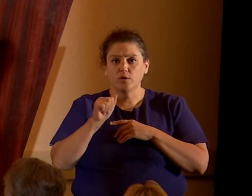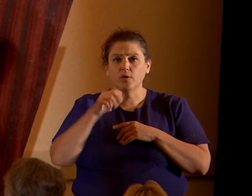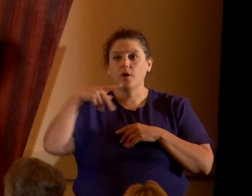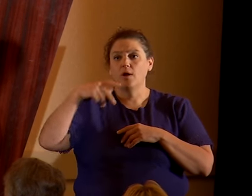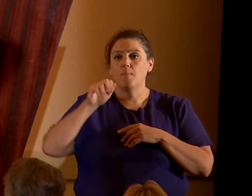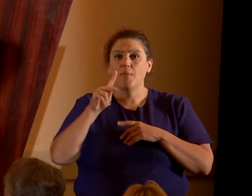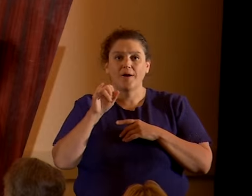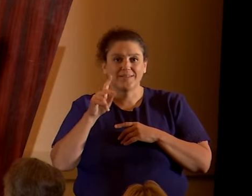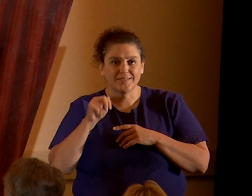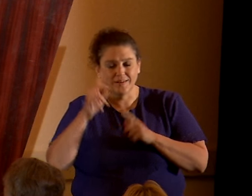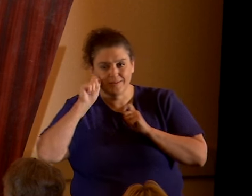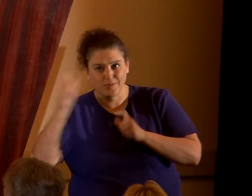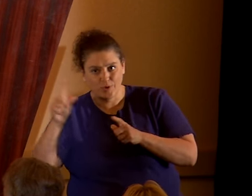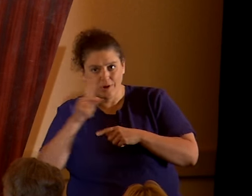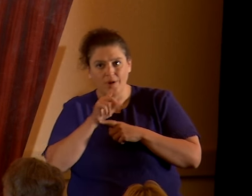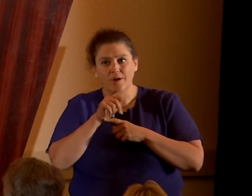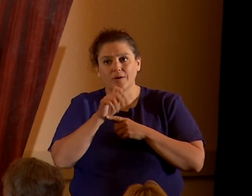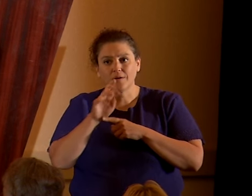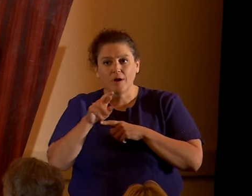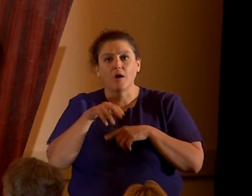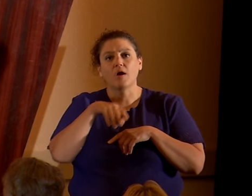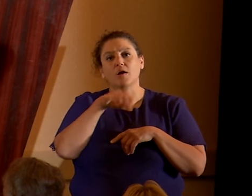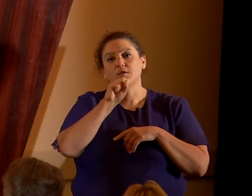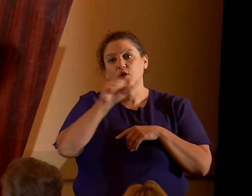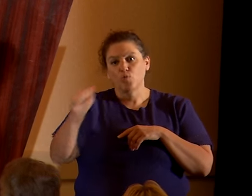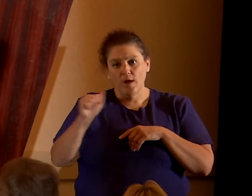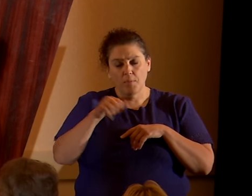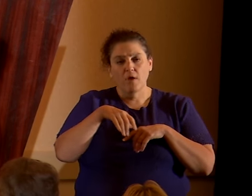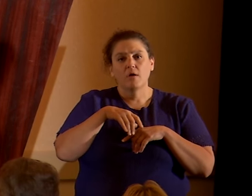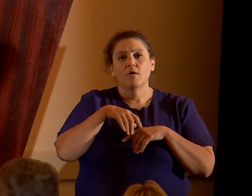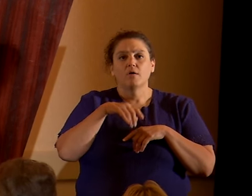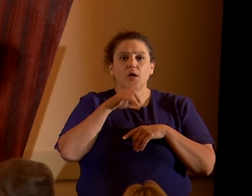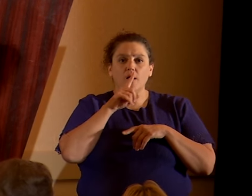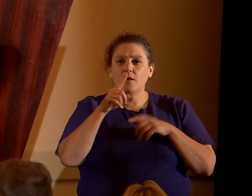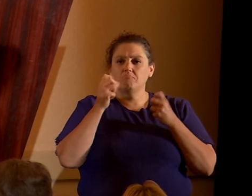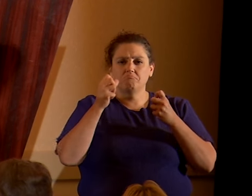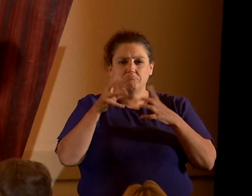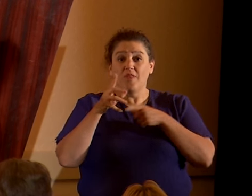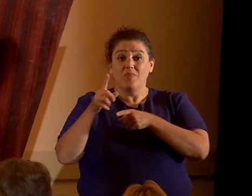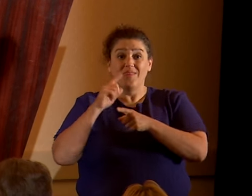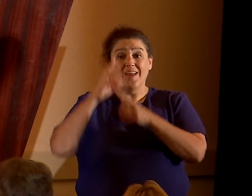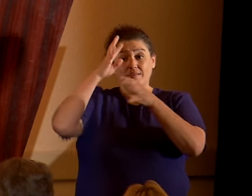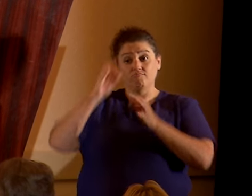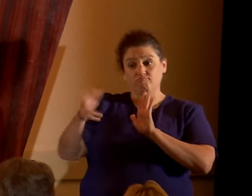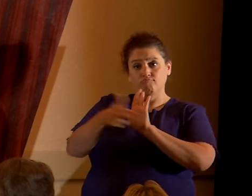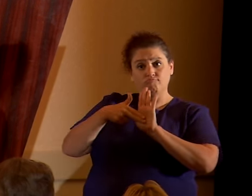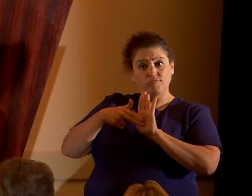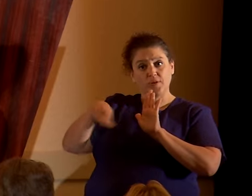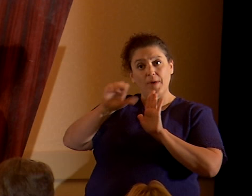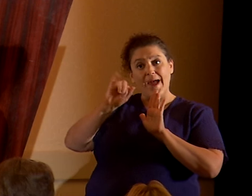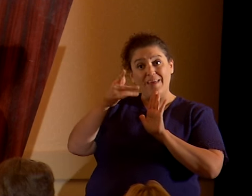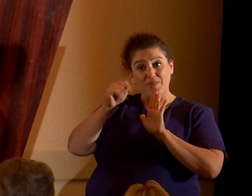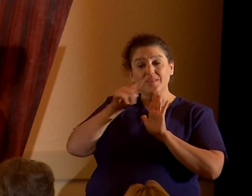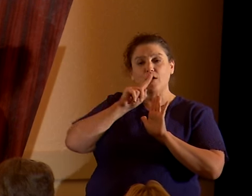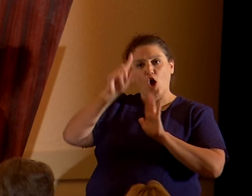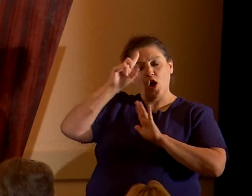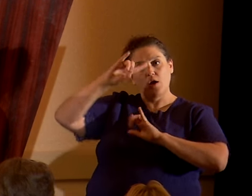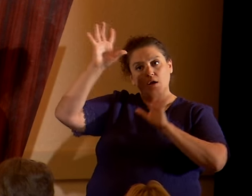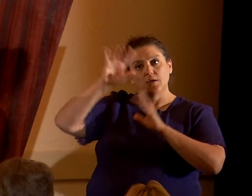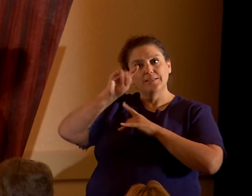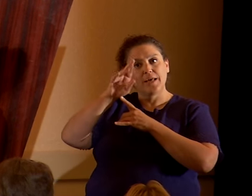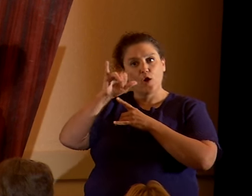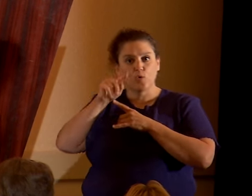surprise, Qatar, Saudi Arabia, which recently declared atheists as terrorists, irony, Somalia,